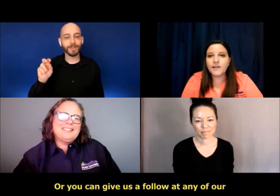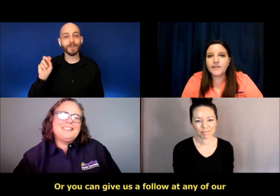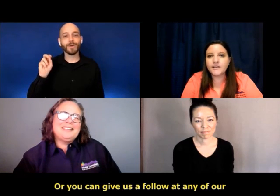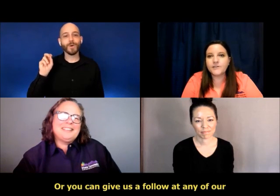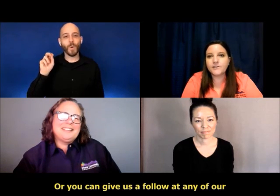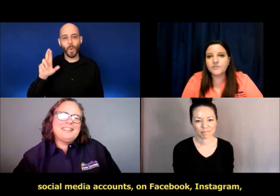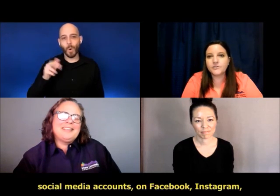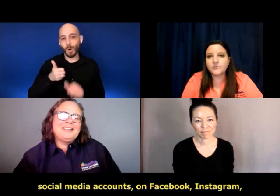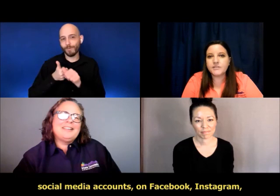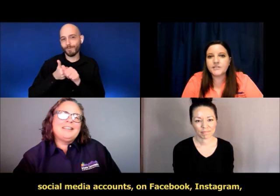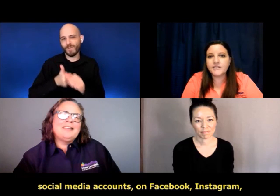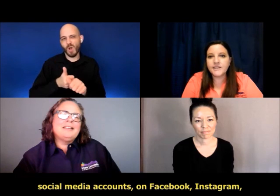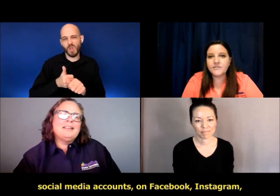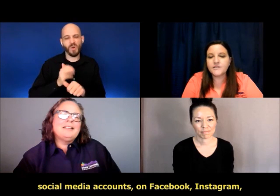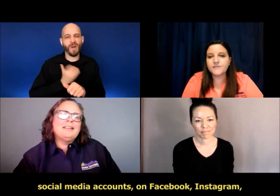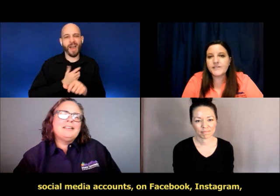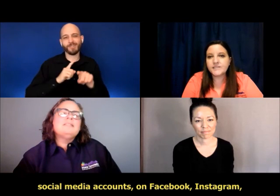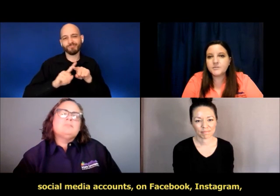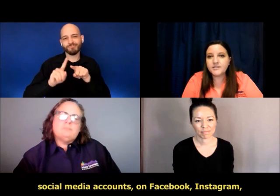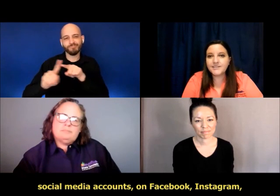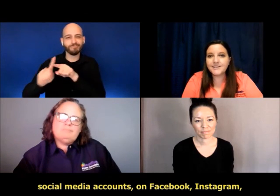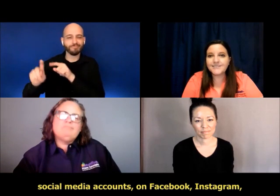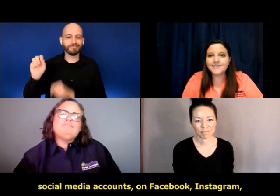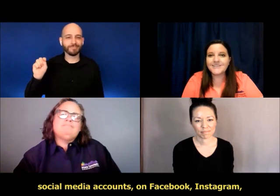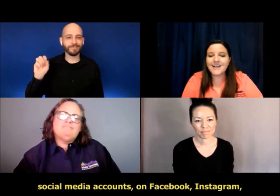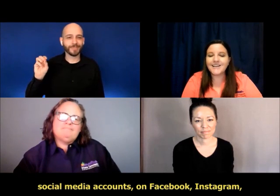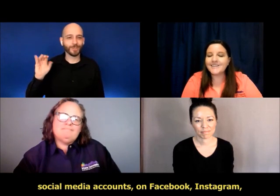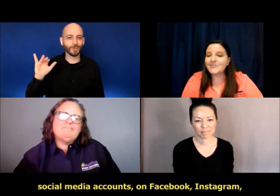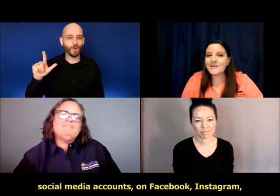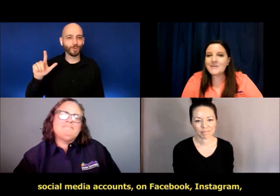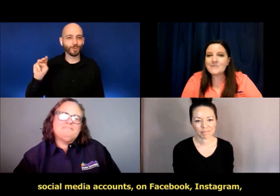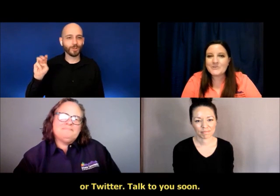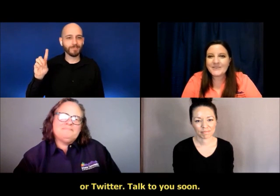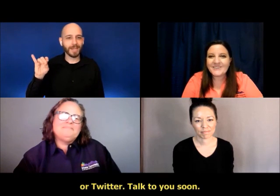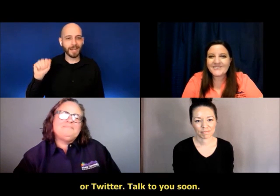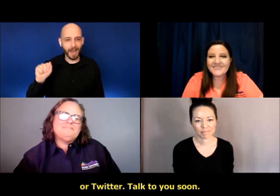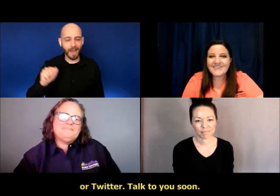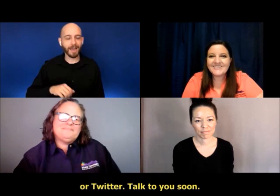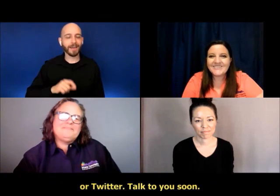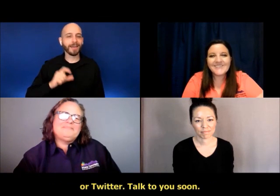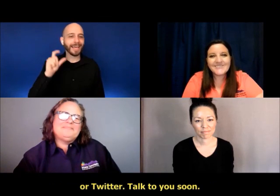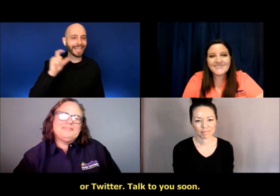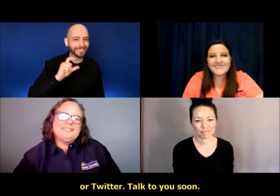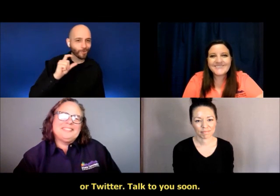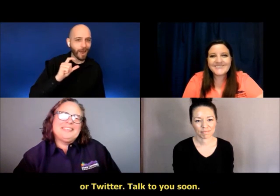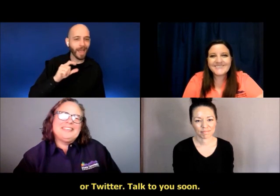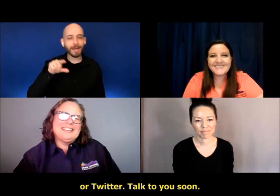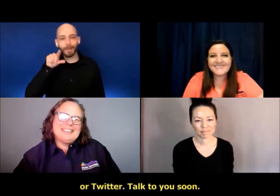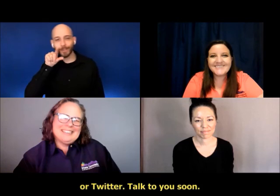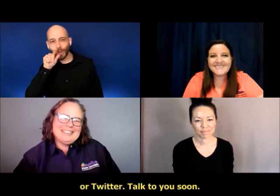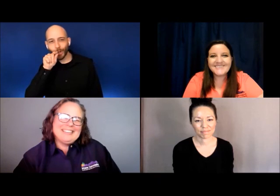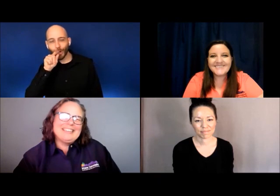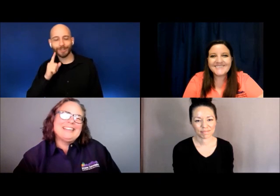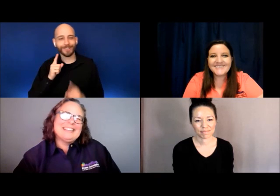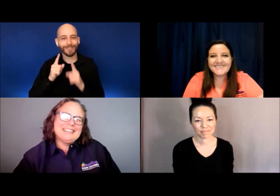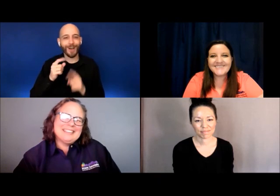follow at any of our social media accounts on Facebook, uh, Instagram, or Twitter. Talk to you soon.